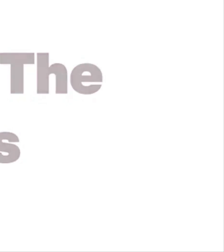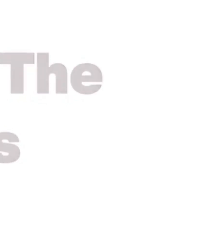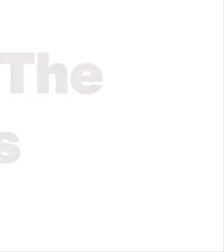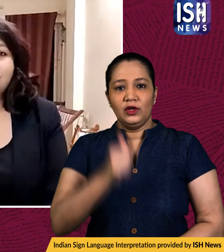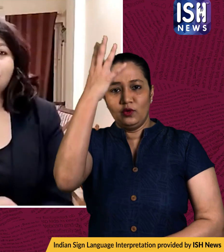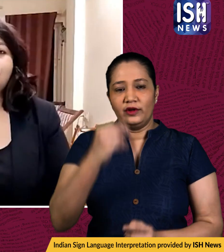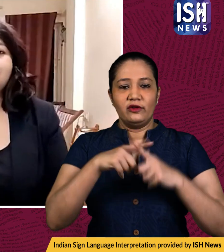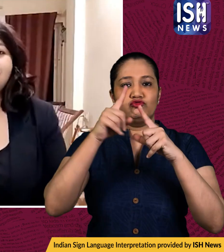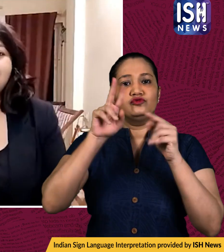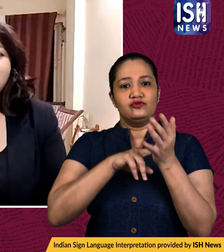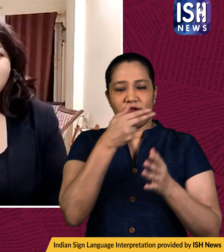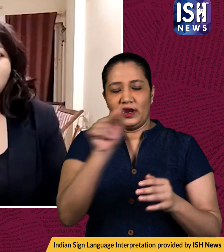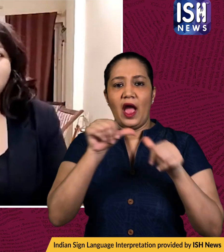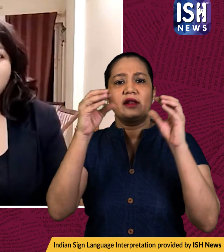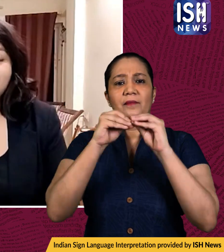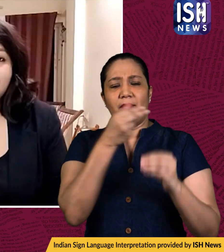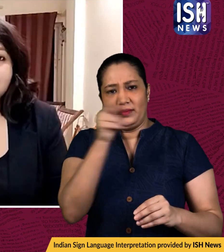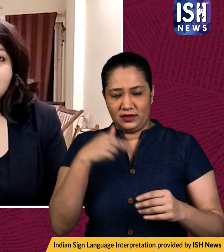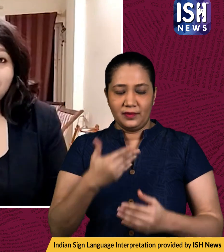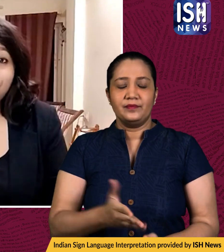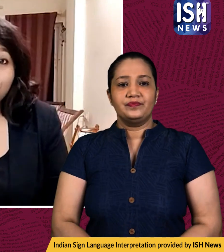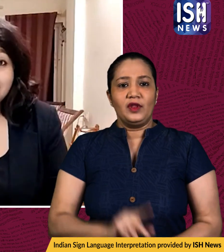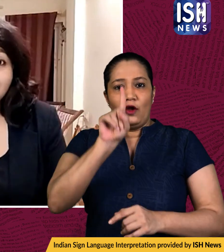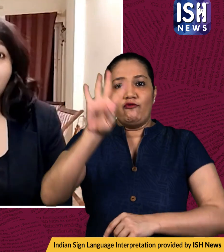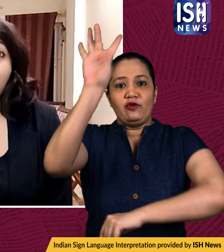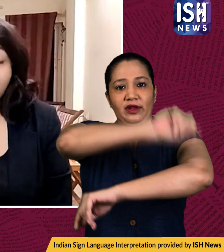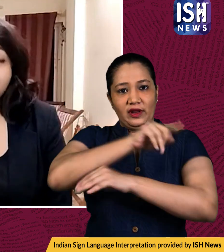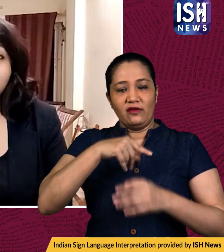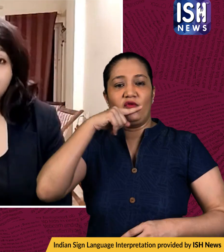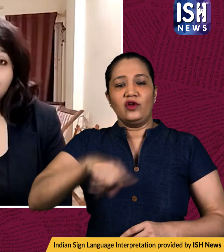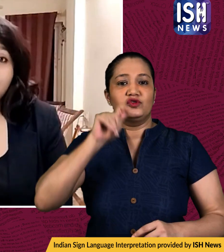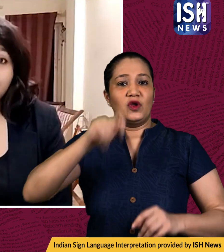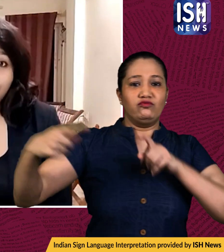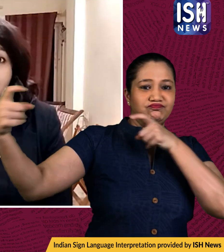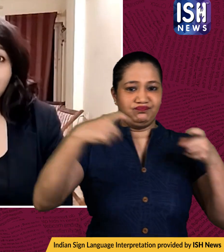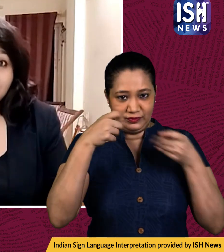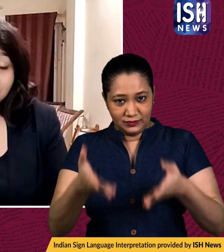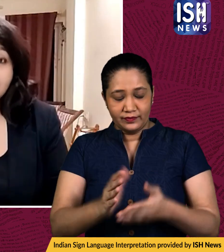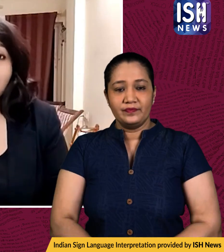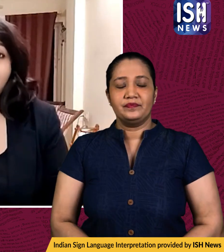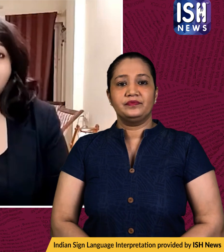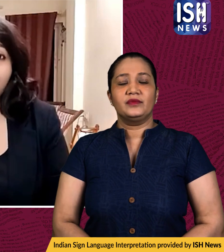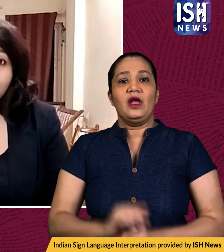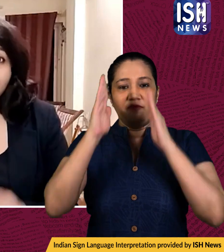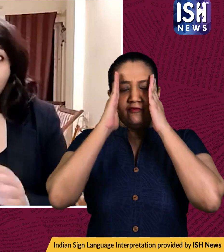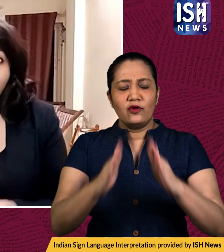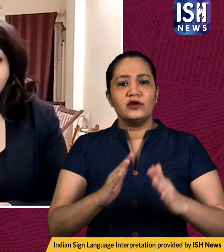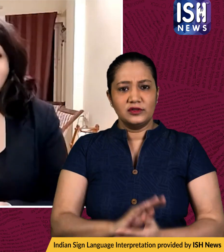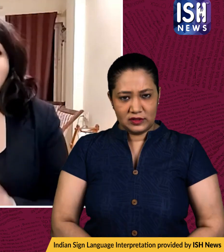good evening you're watching just the news i'm amitabh ala chandra it's day 14 of russia ukraine crisis we focus on that